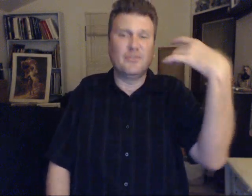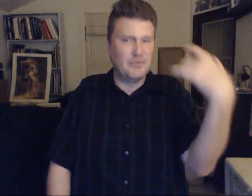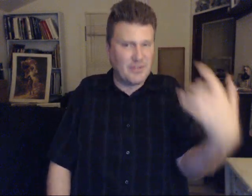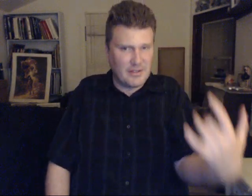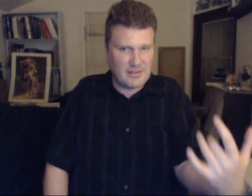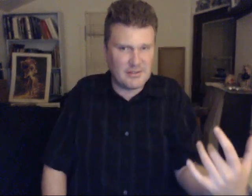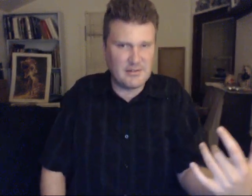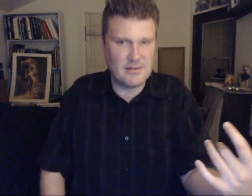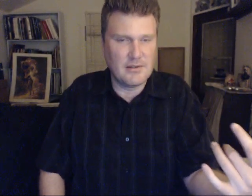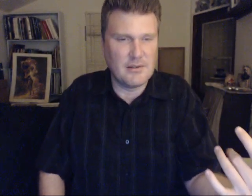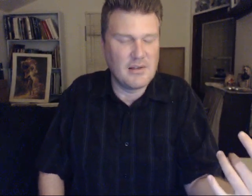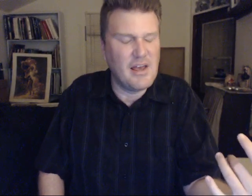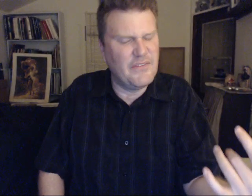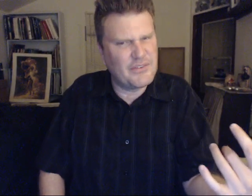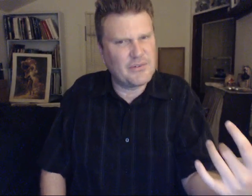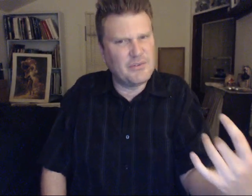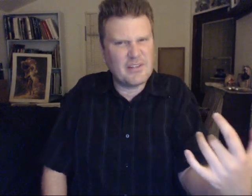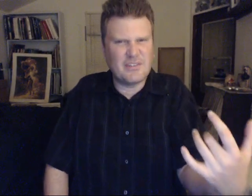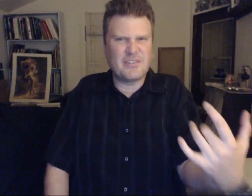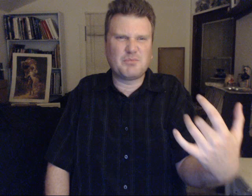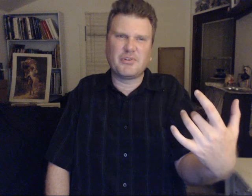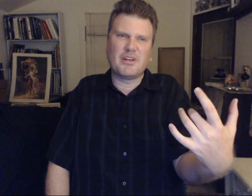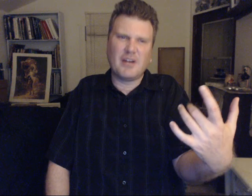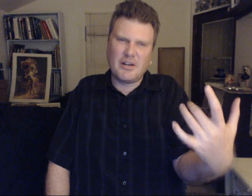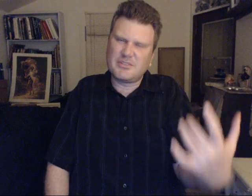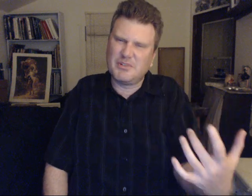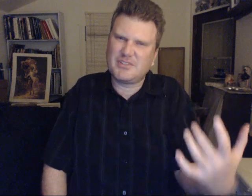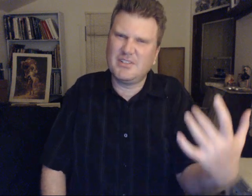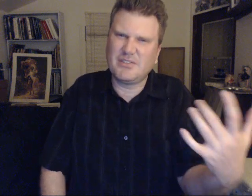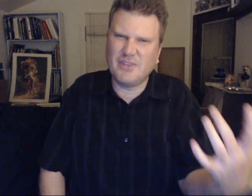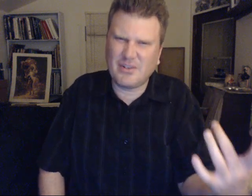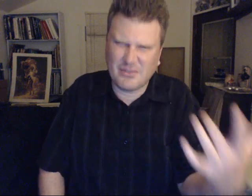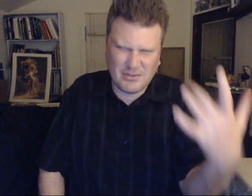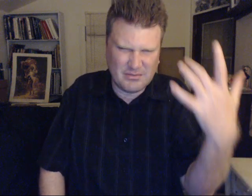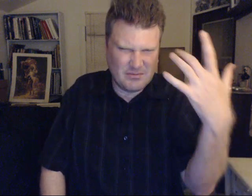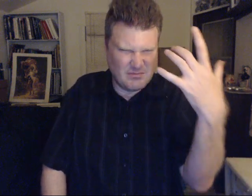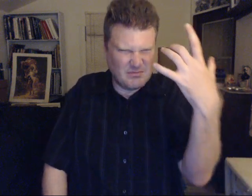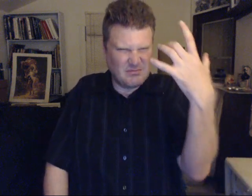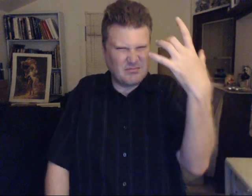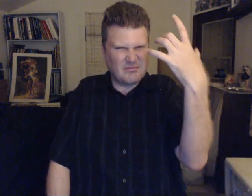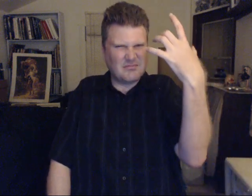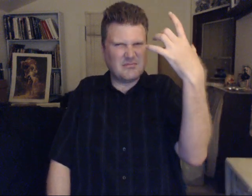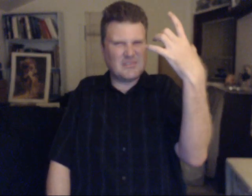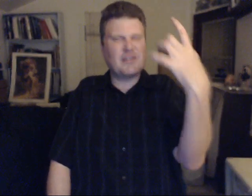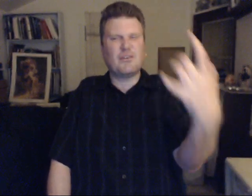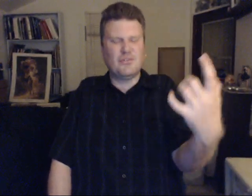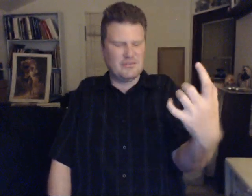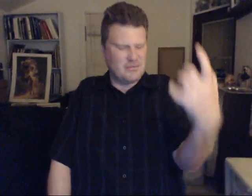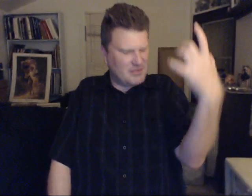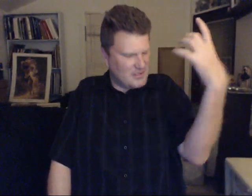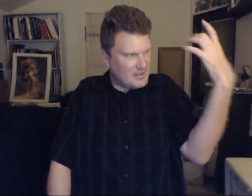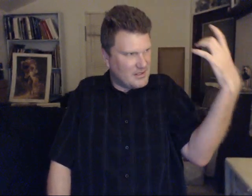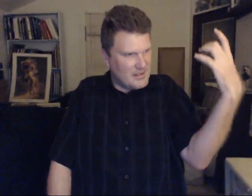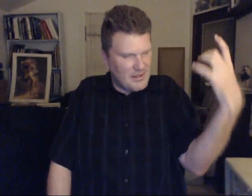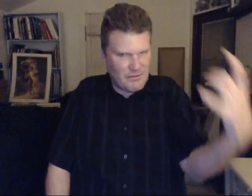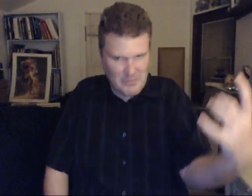Unique. And. And this uniqueness is bringing. Much. Intellectical. Technical. Information.